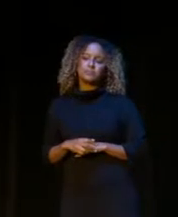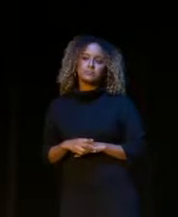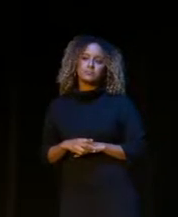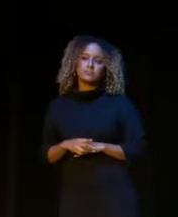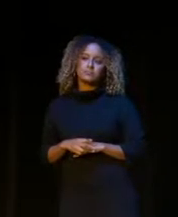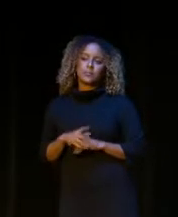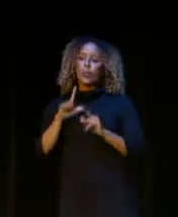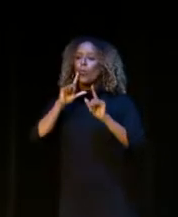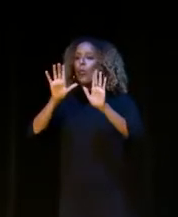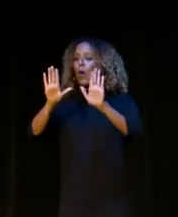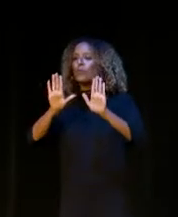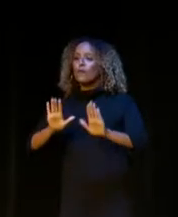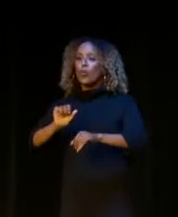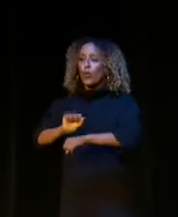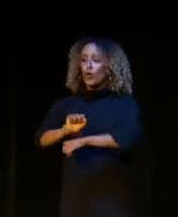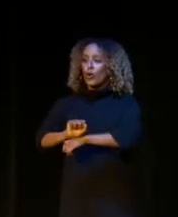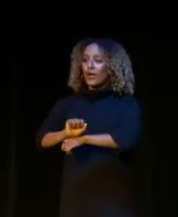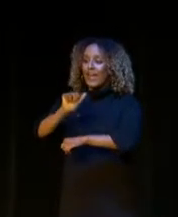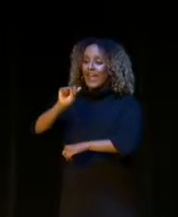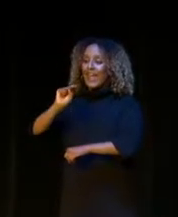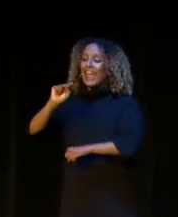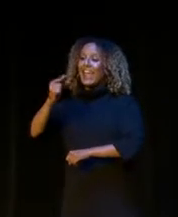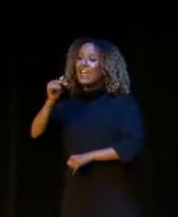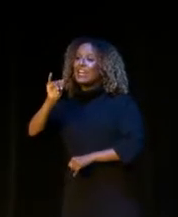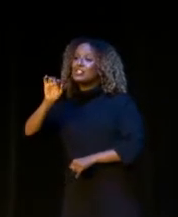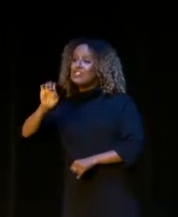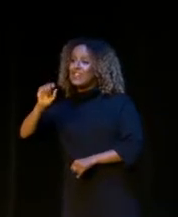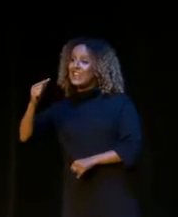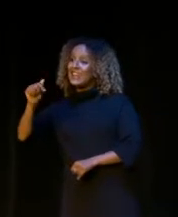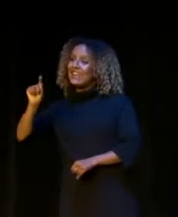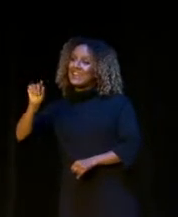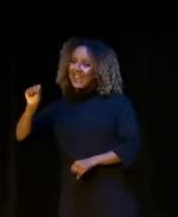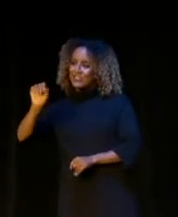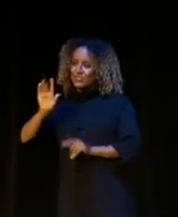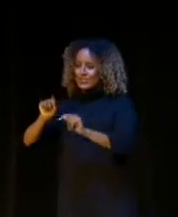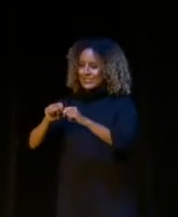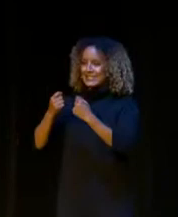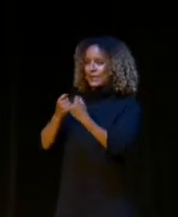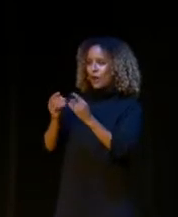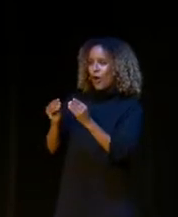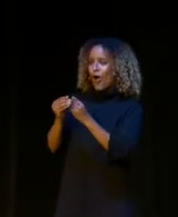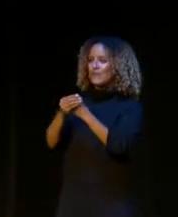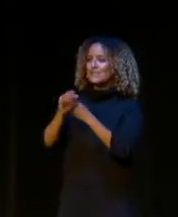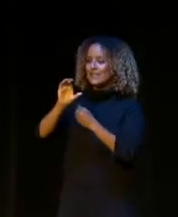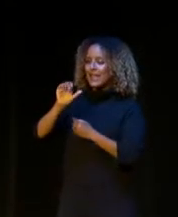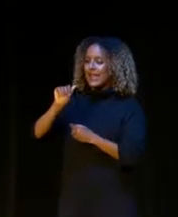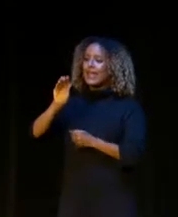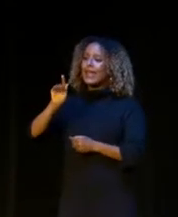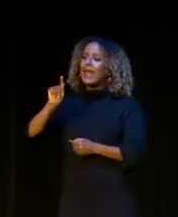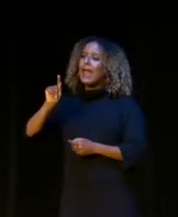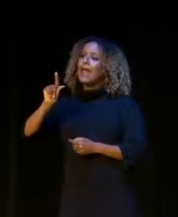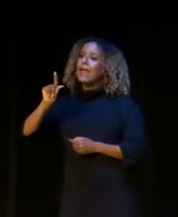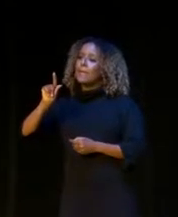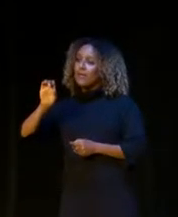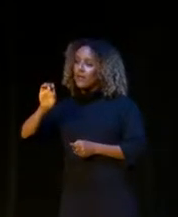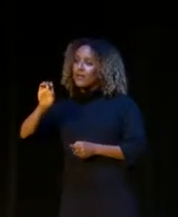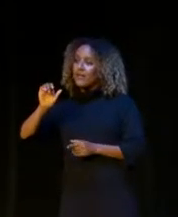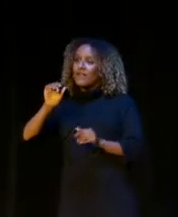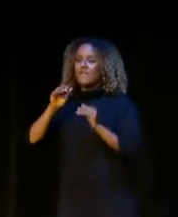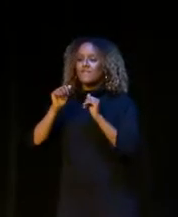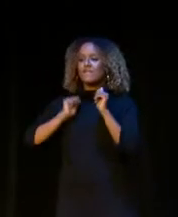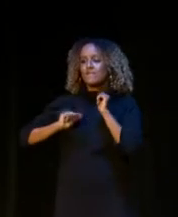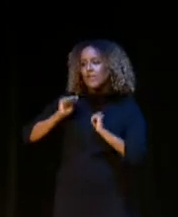And the wonderful work that Angie Gates and her team have been doing at the Office of Cable Television, Film, Music, and